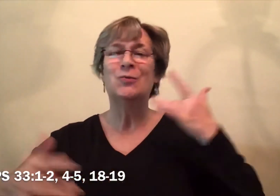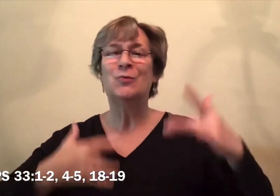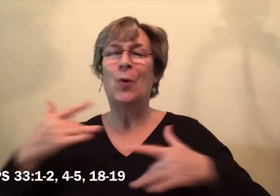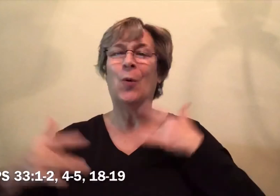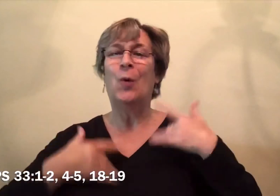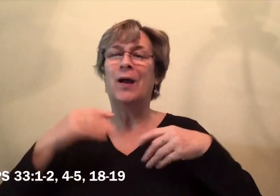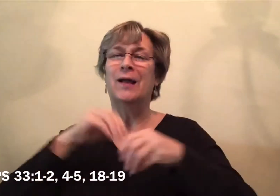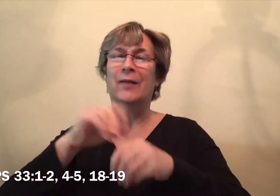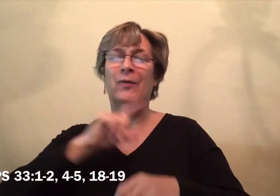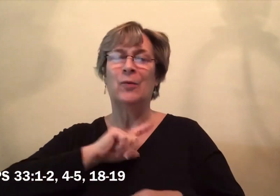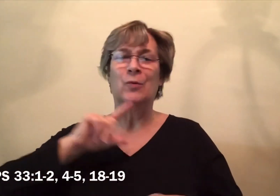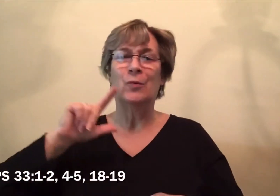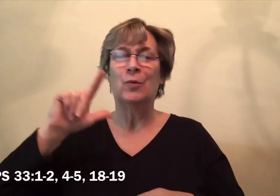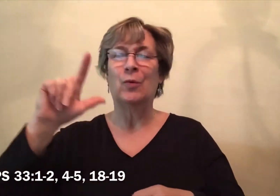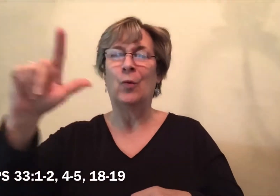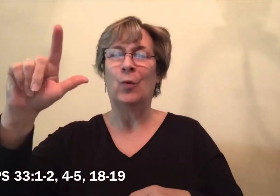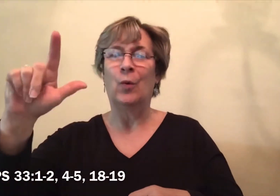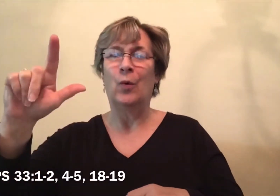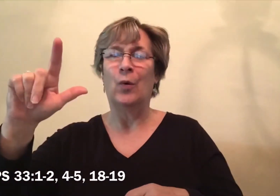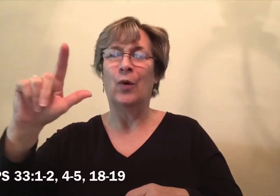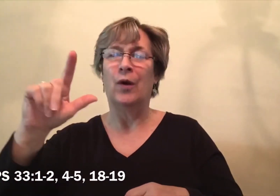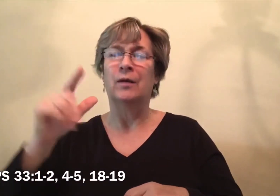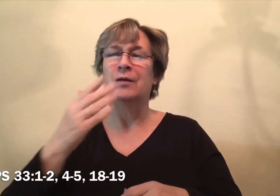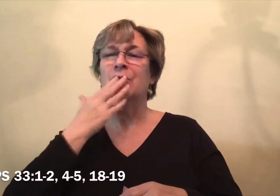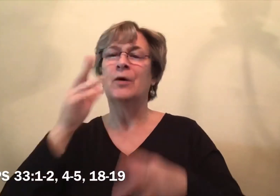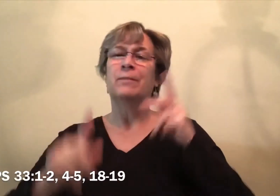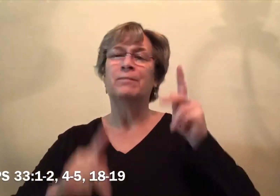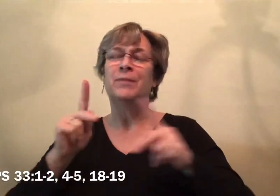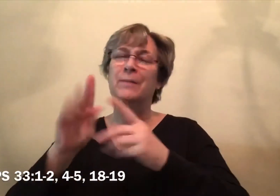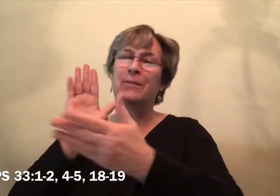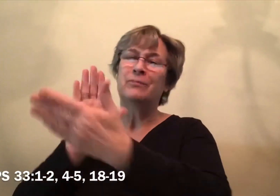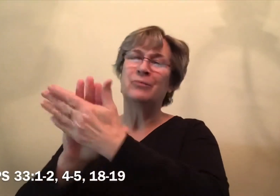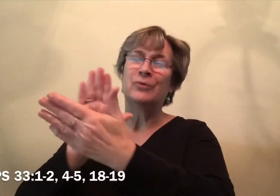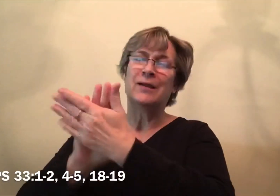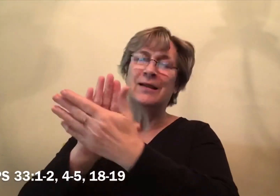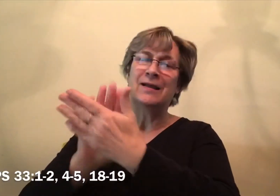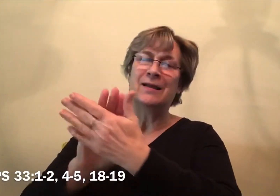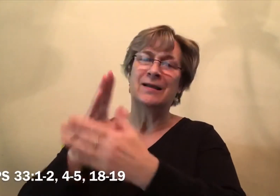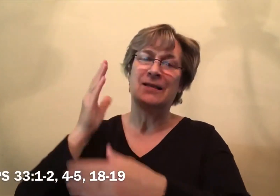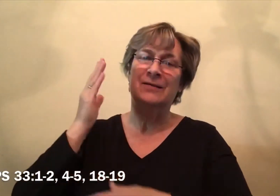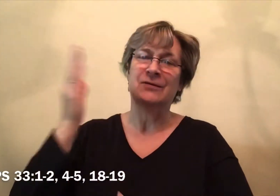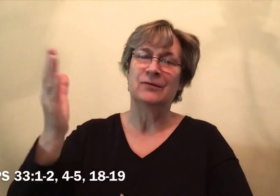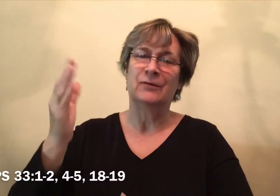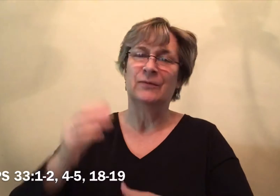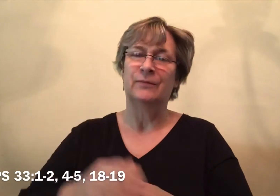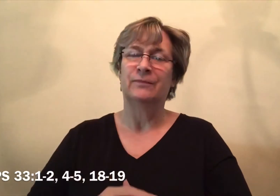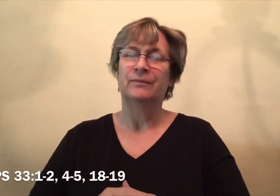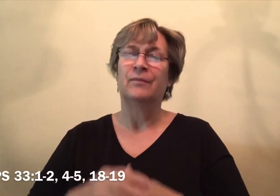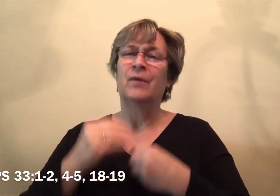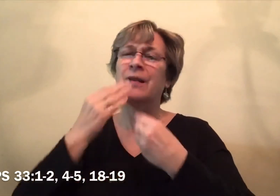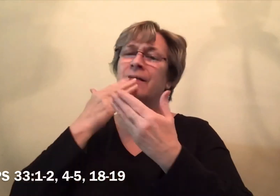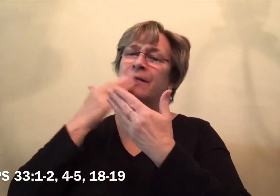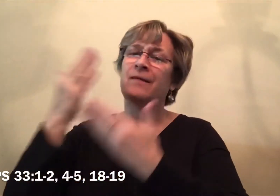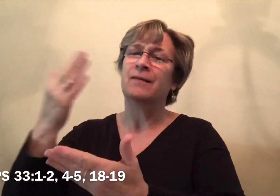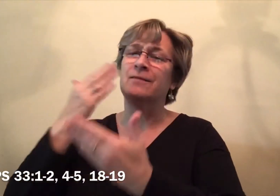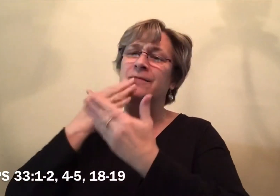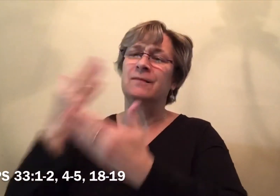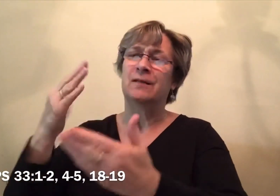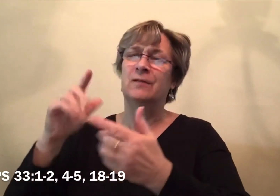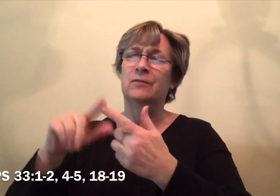Exalt you just in the Lord. Praise from the upright is fitting. Give